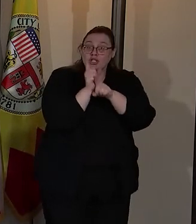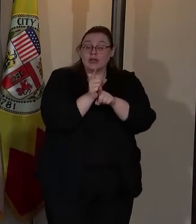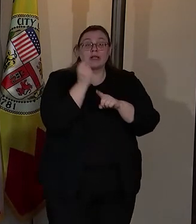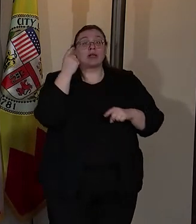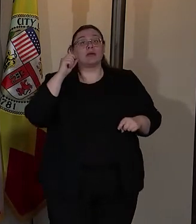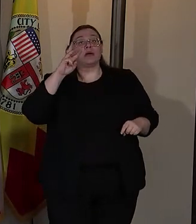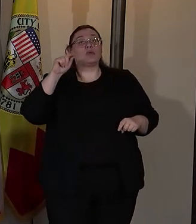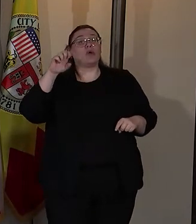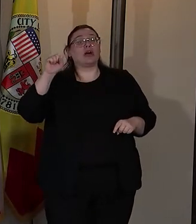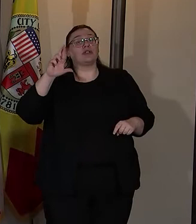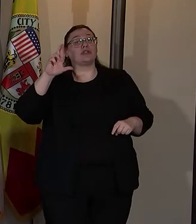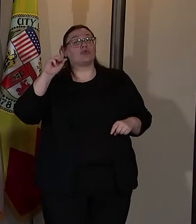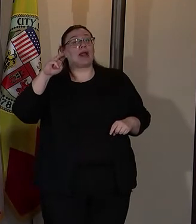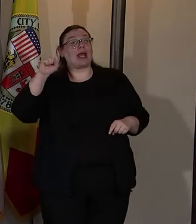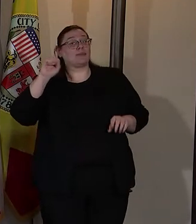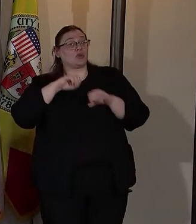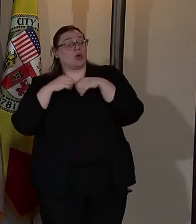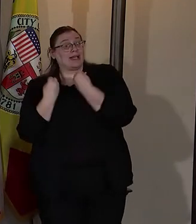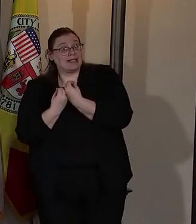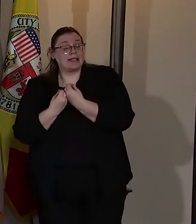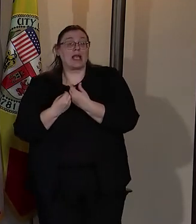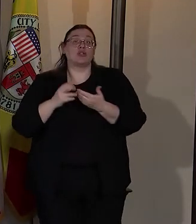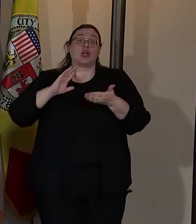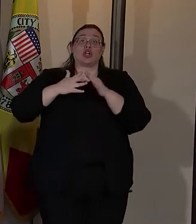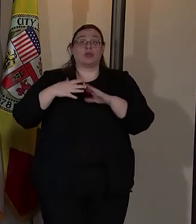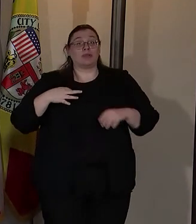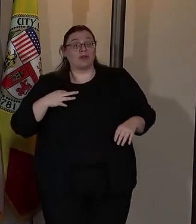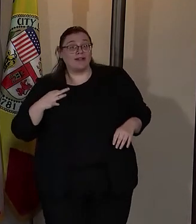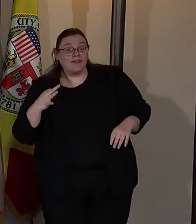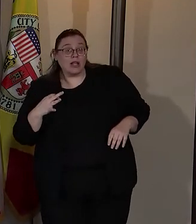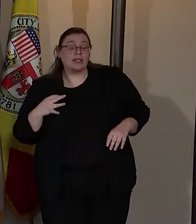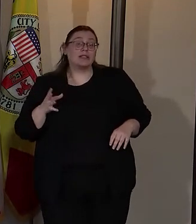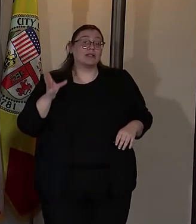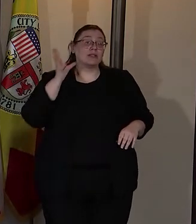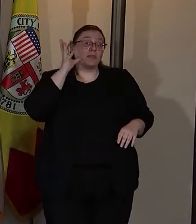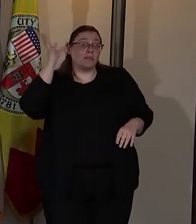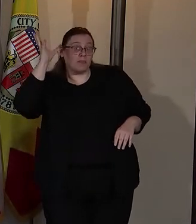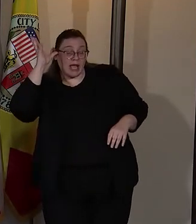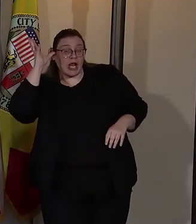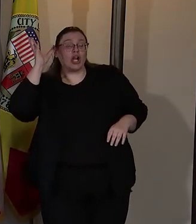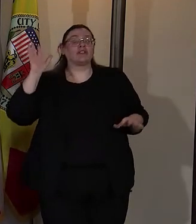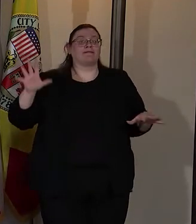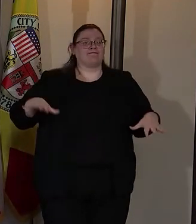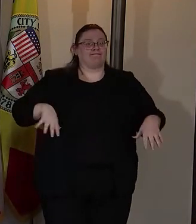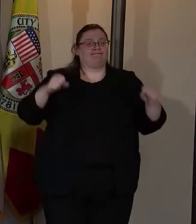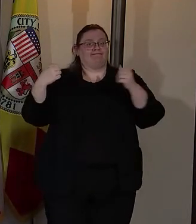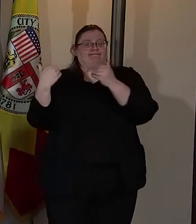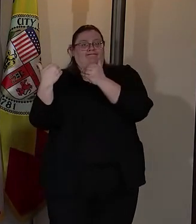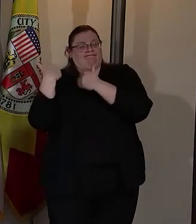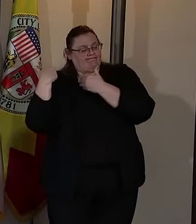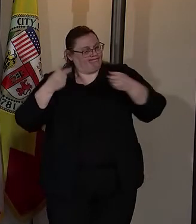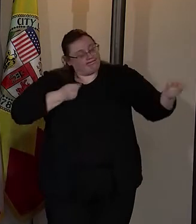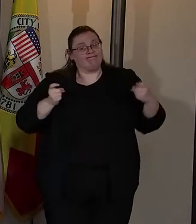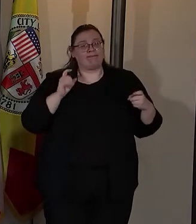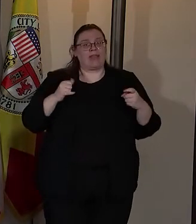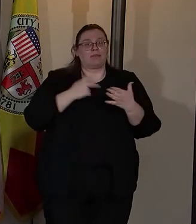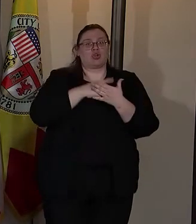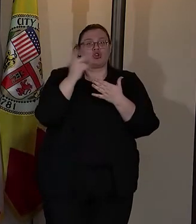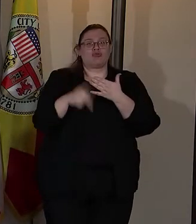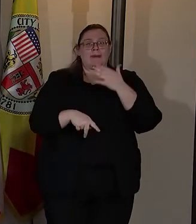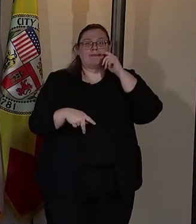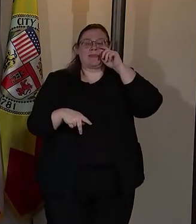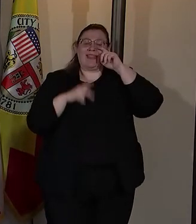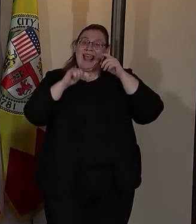the Watts Rams organization, community volunteers, parents, have taken ownership of that program, and now that is a